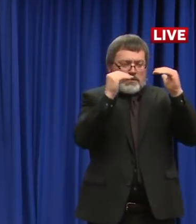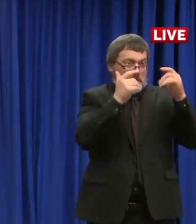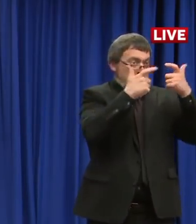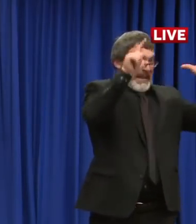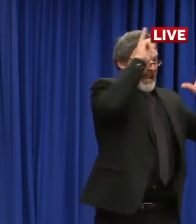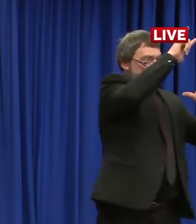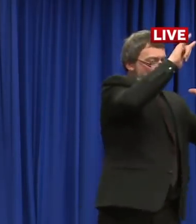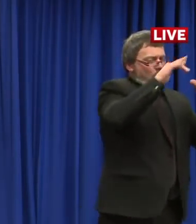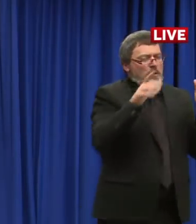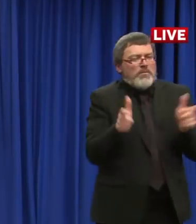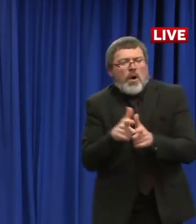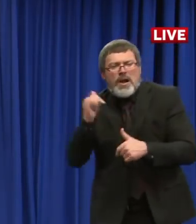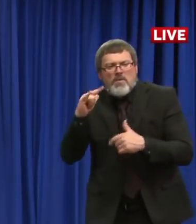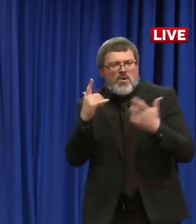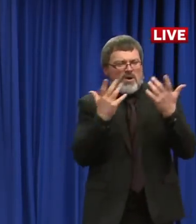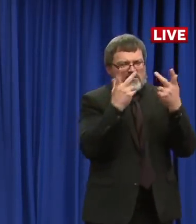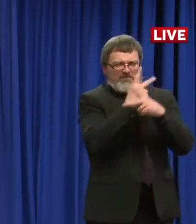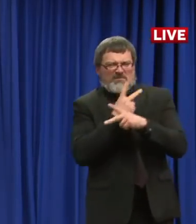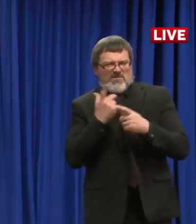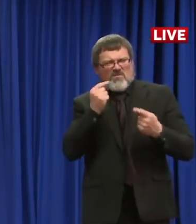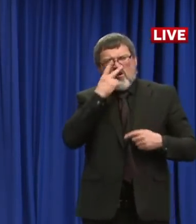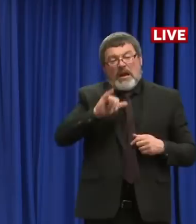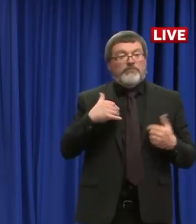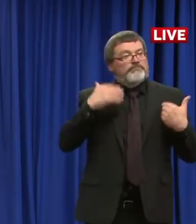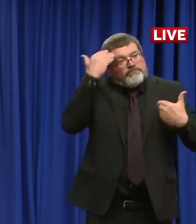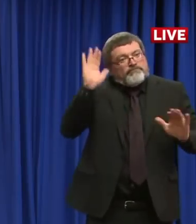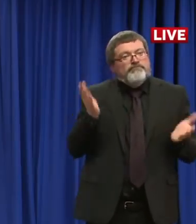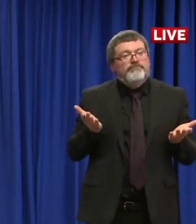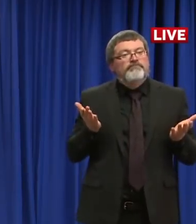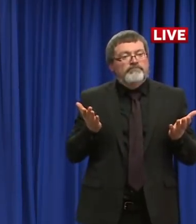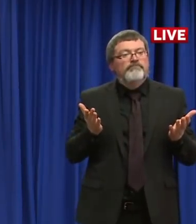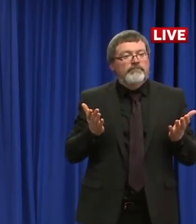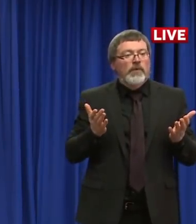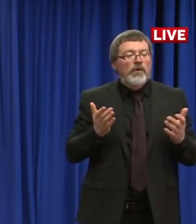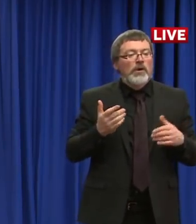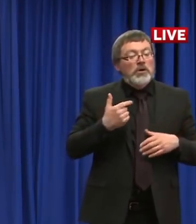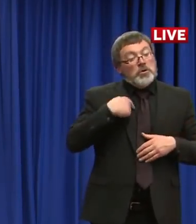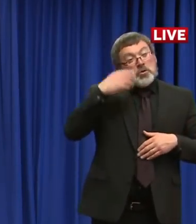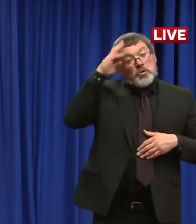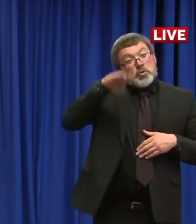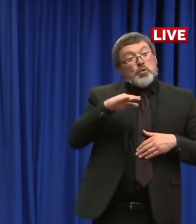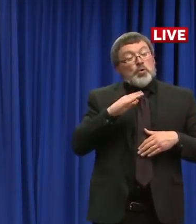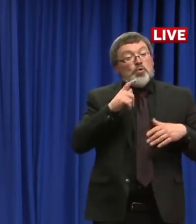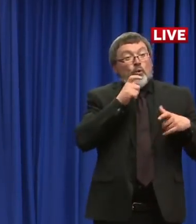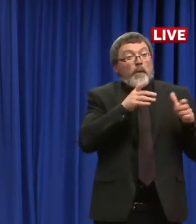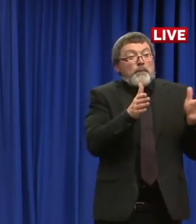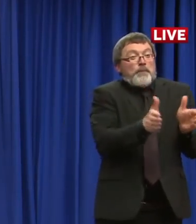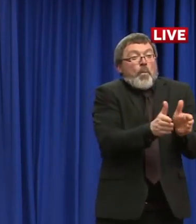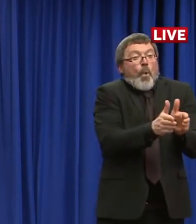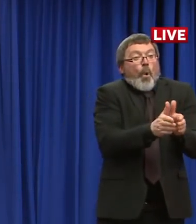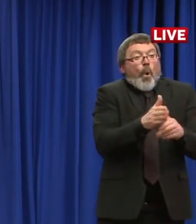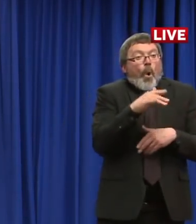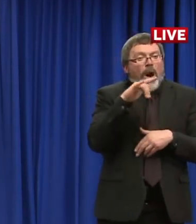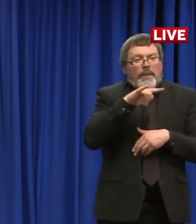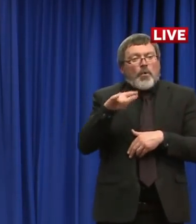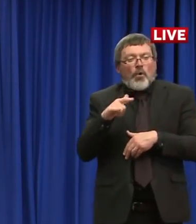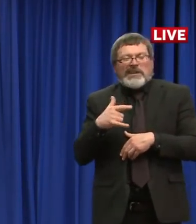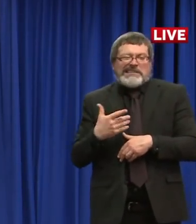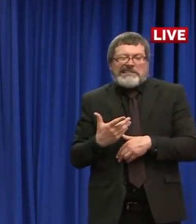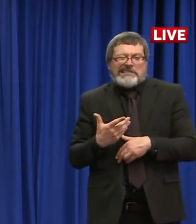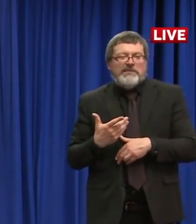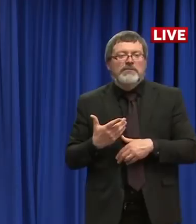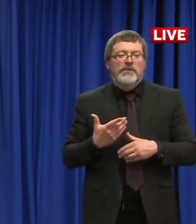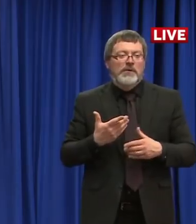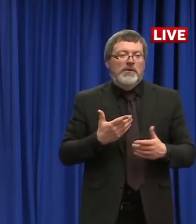Manchester Airport and other smaller airports, not just here in New Hampshire, but across the country, are taking a real hit, to be sure. So securing some of those funds are